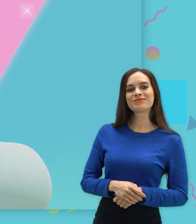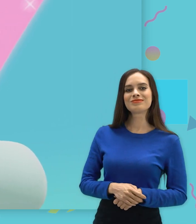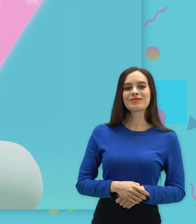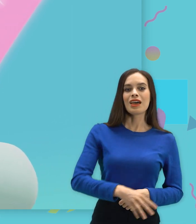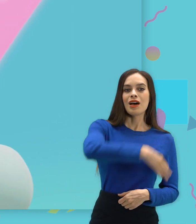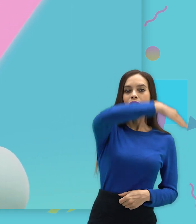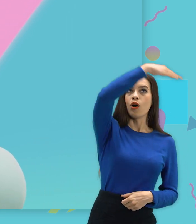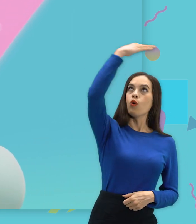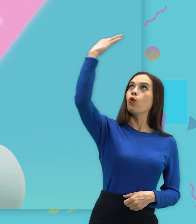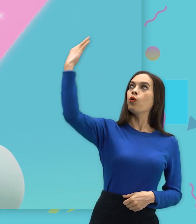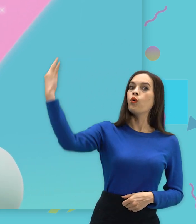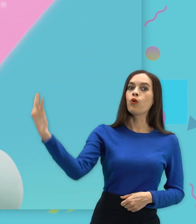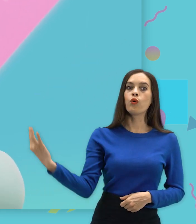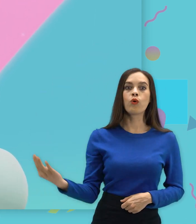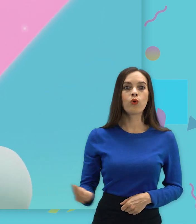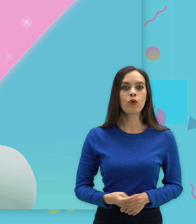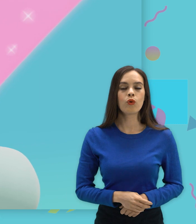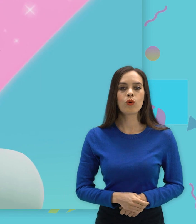pink makes a rainbow